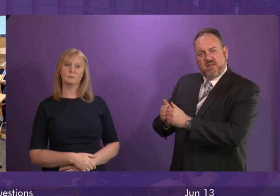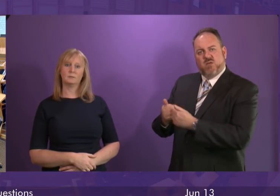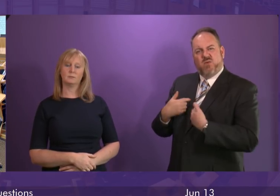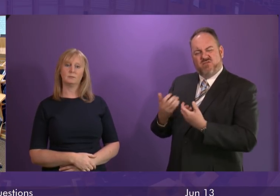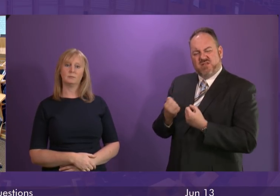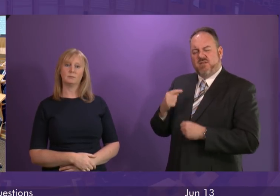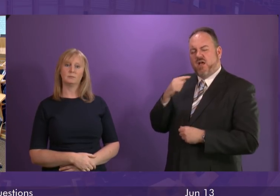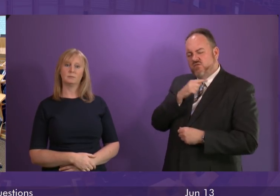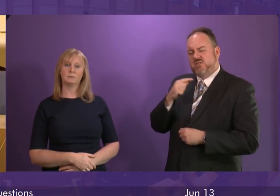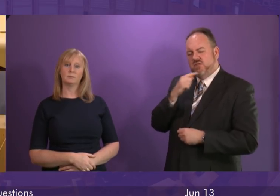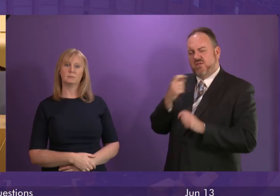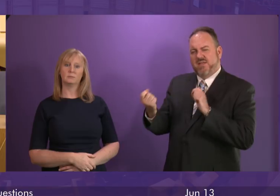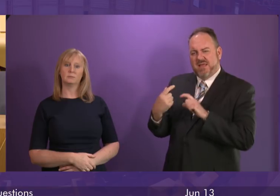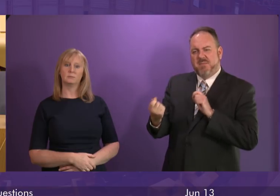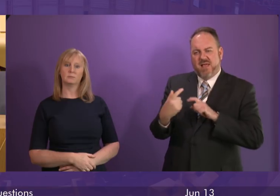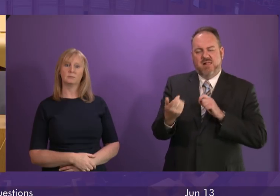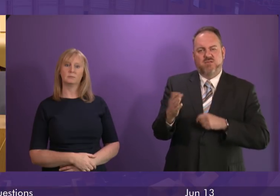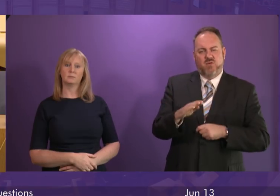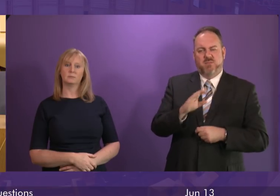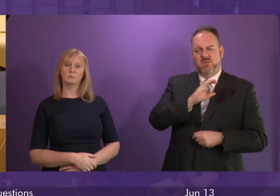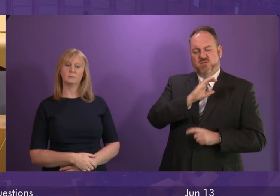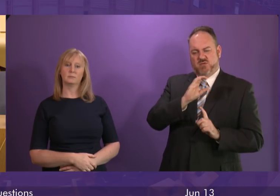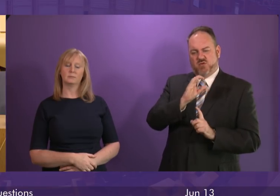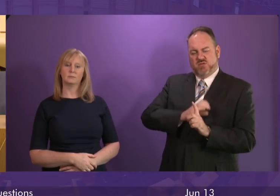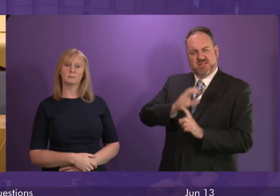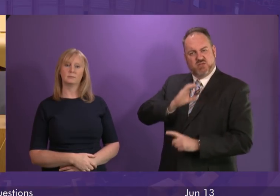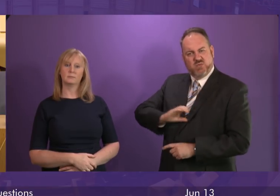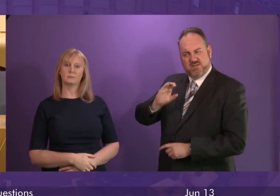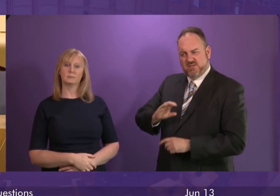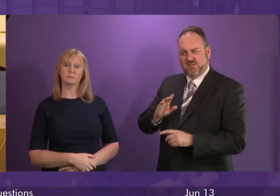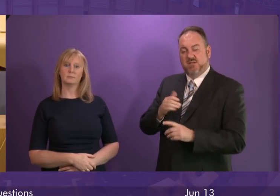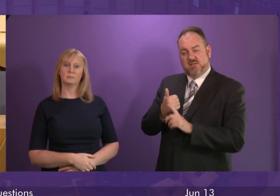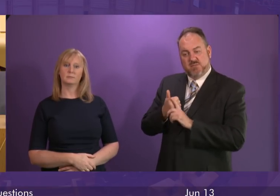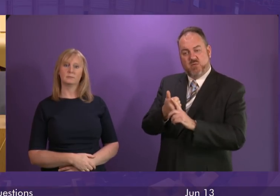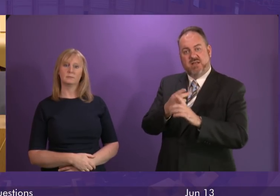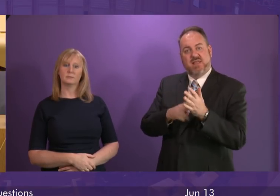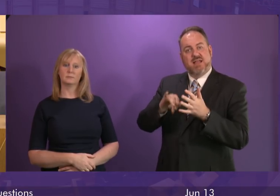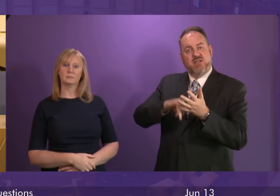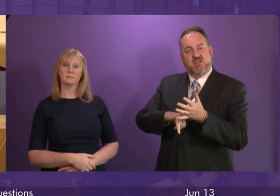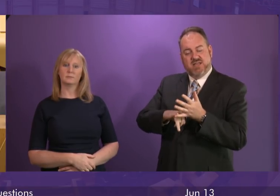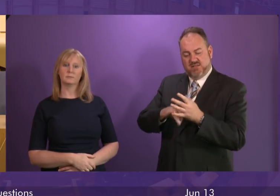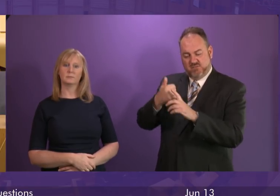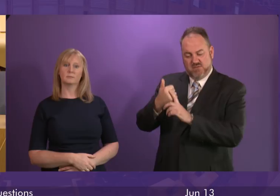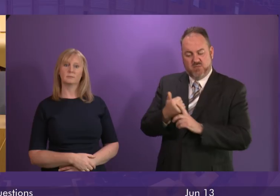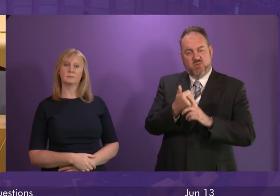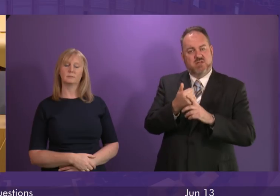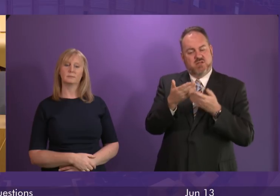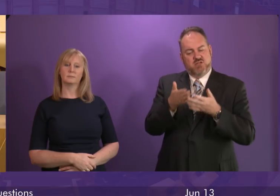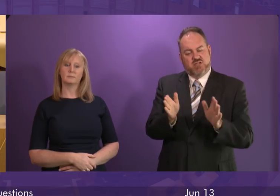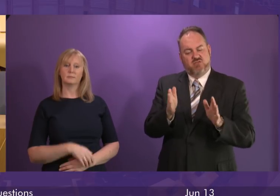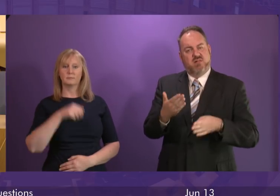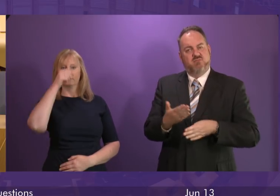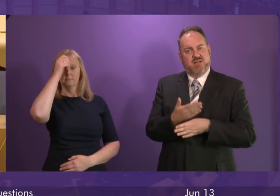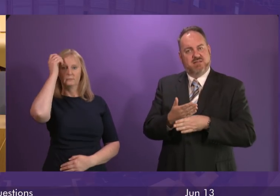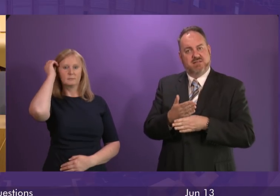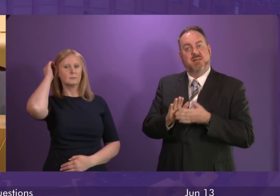from constituents this week backing calls for 11% of NHS funding to go to general practice to let our local surgeries